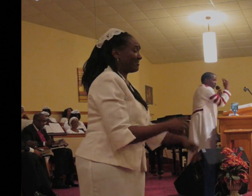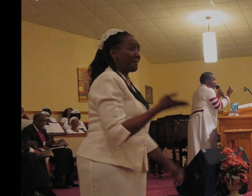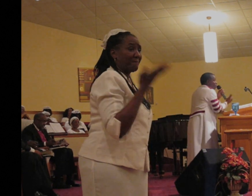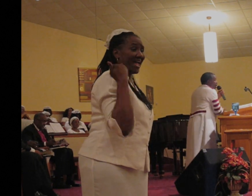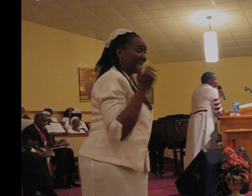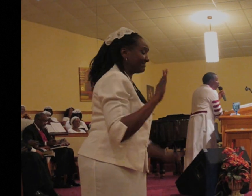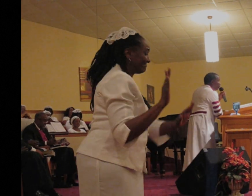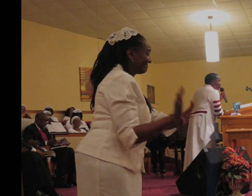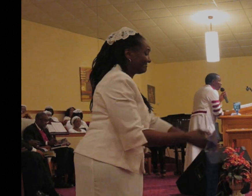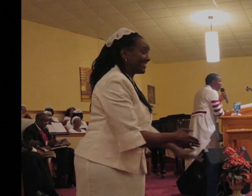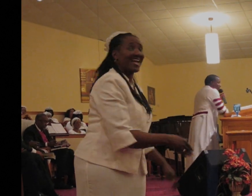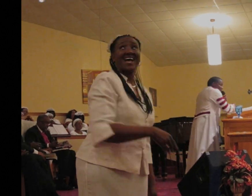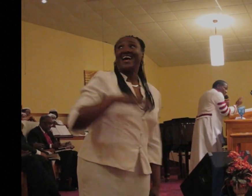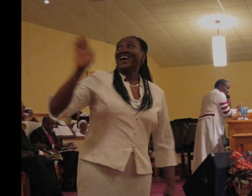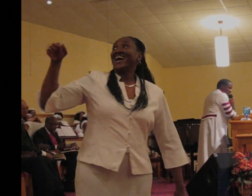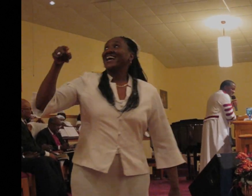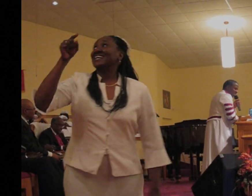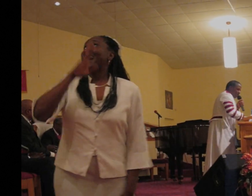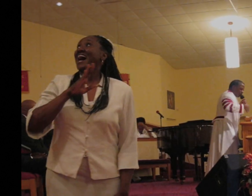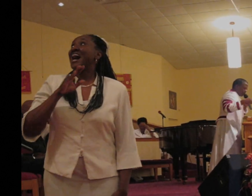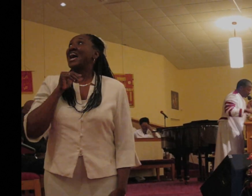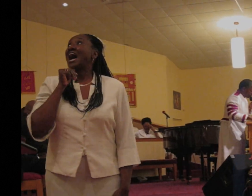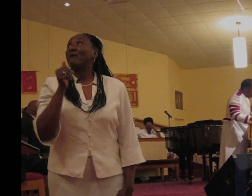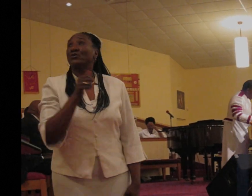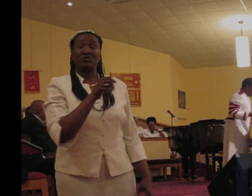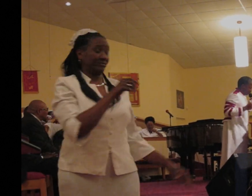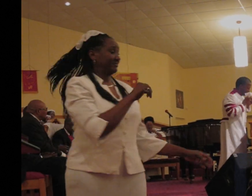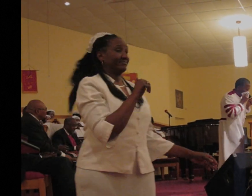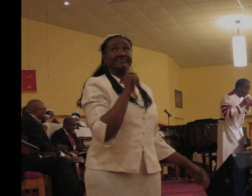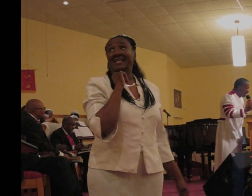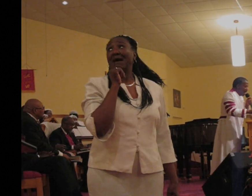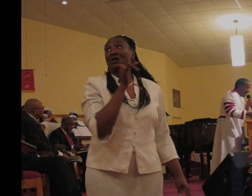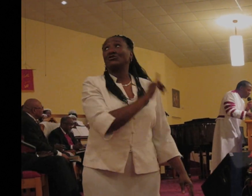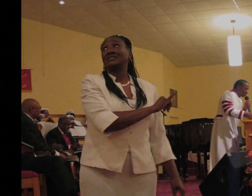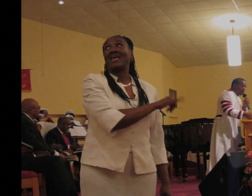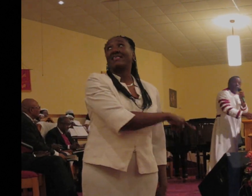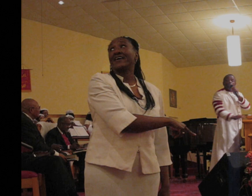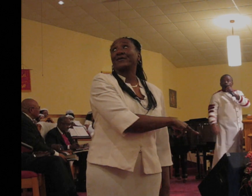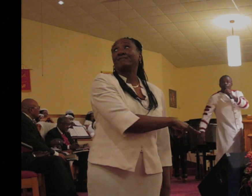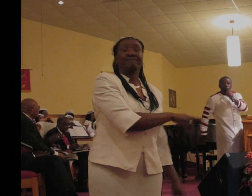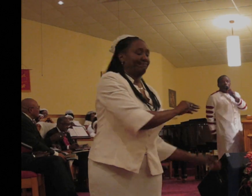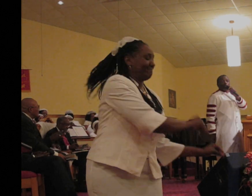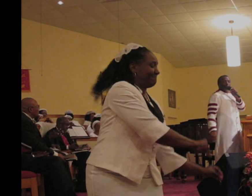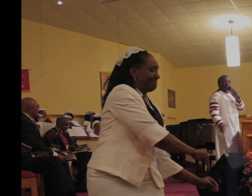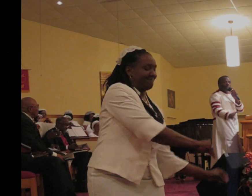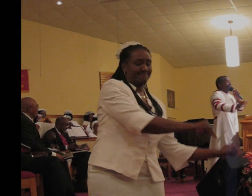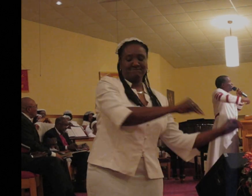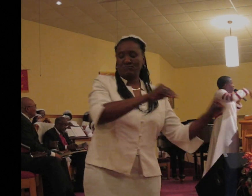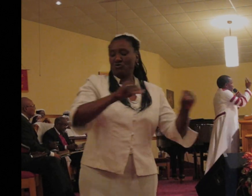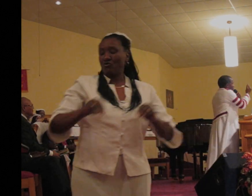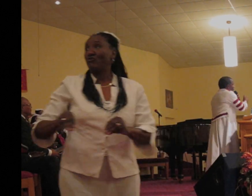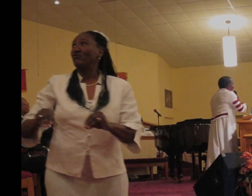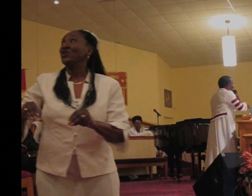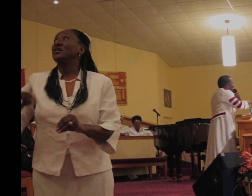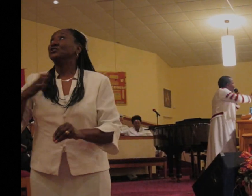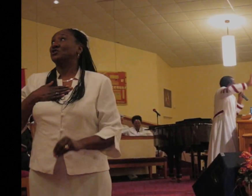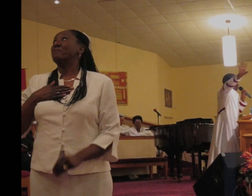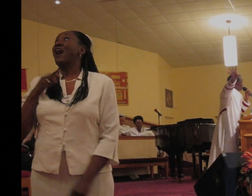to move from the negative to the positive. I'm going to move from the pain to the